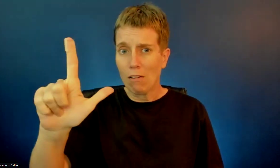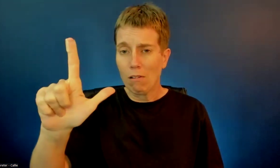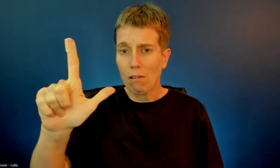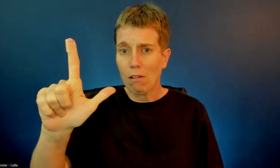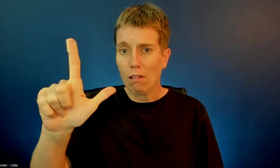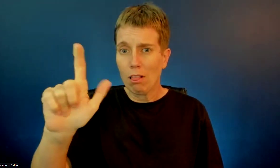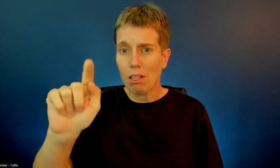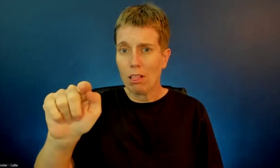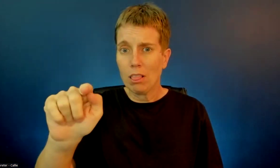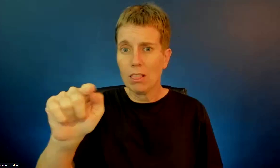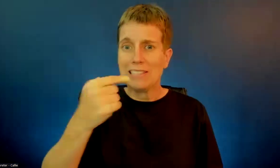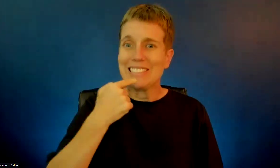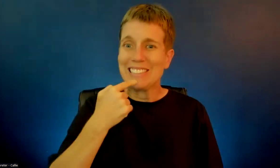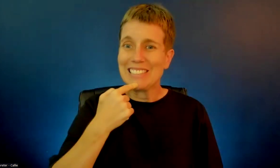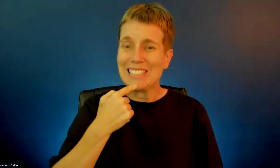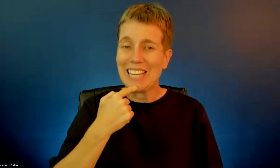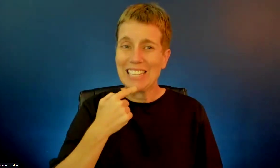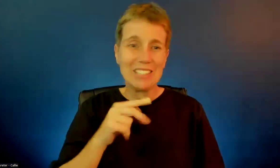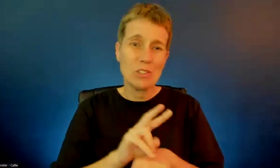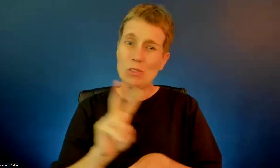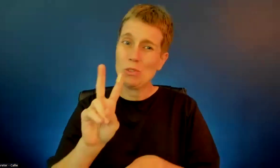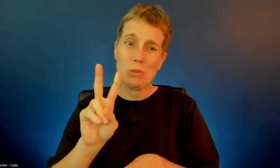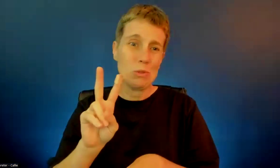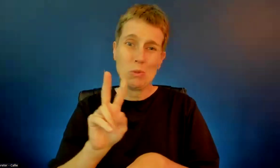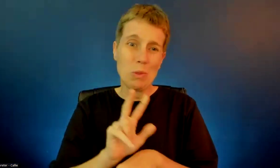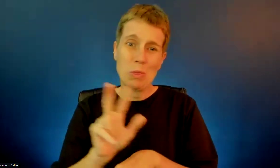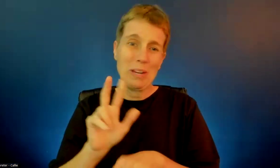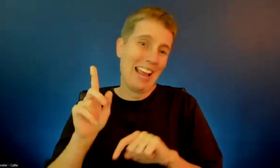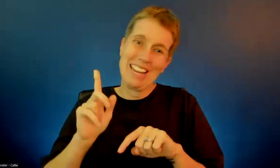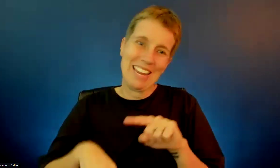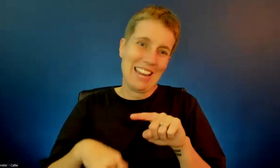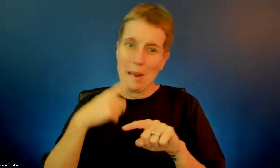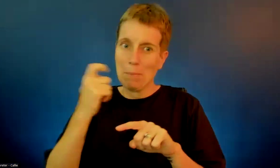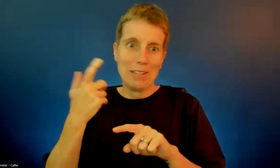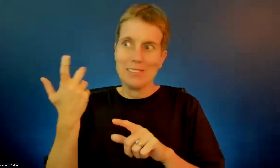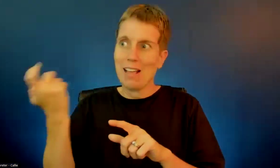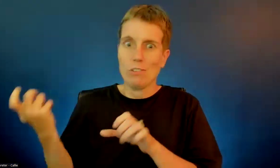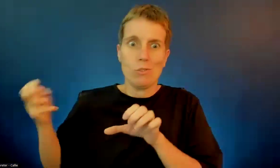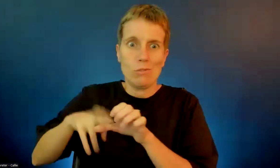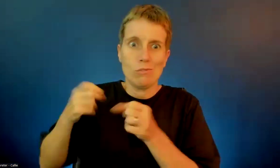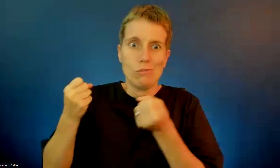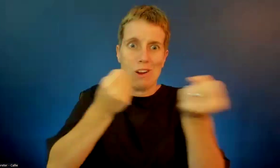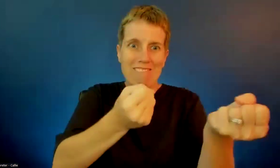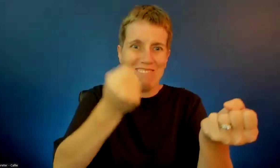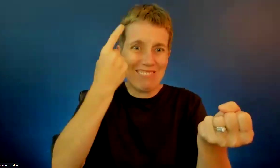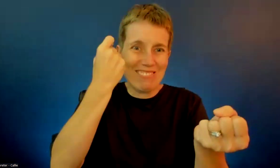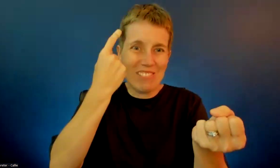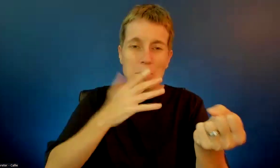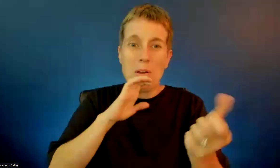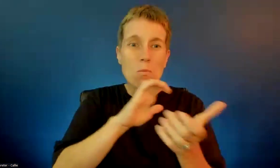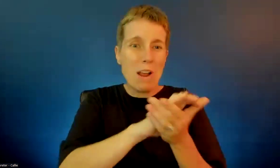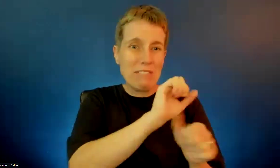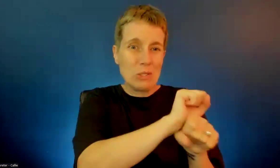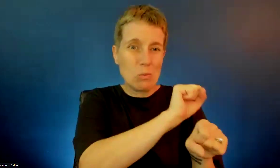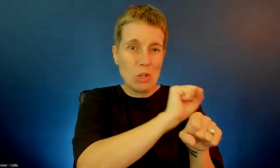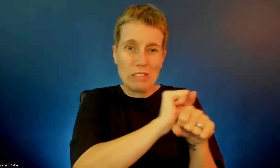just, it was that early, like, because I need a ride. Okay. My wife works, so like, it's towards Let me pull up